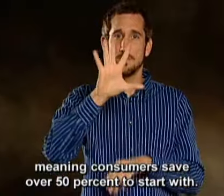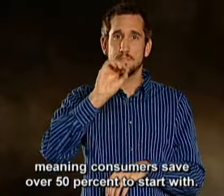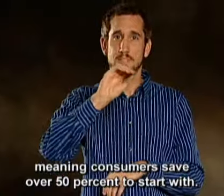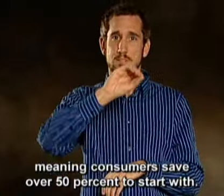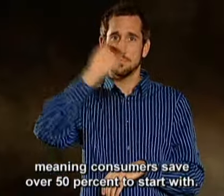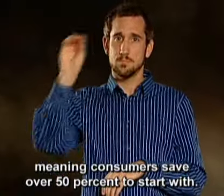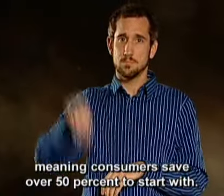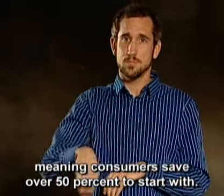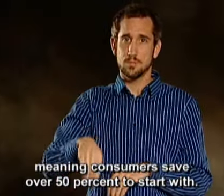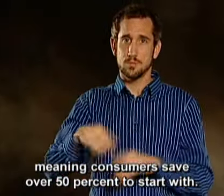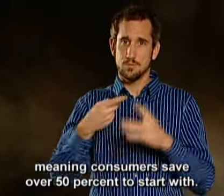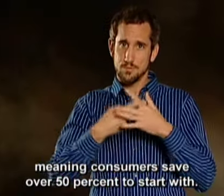start with.